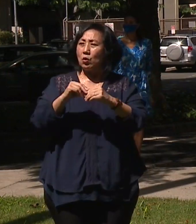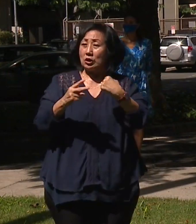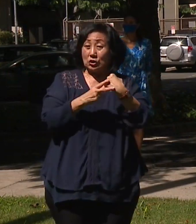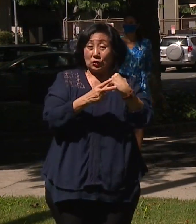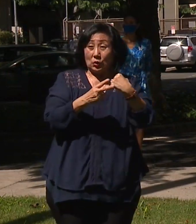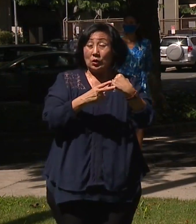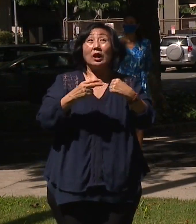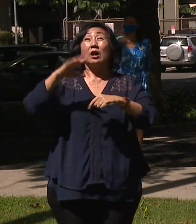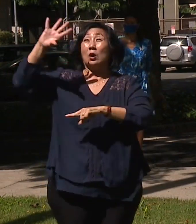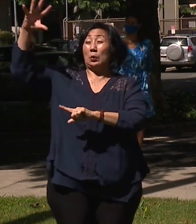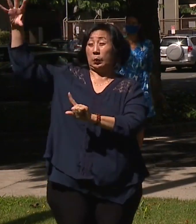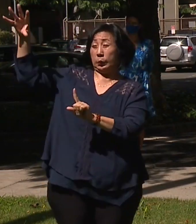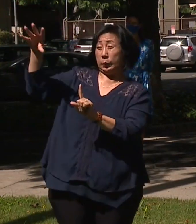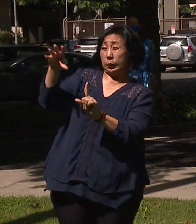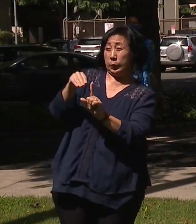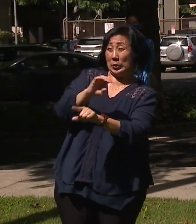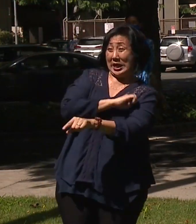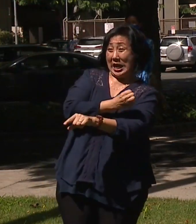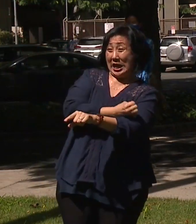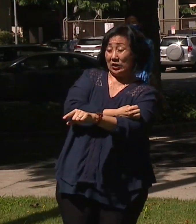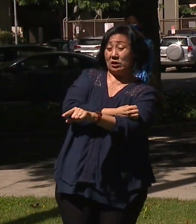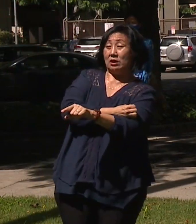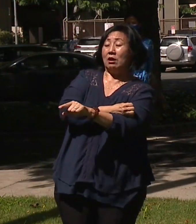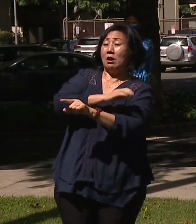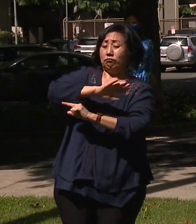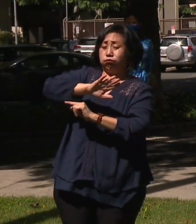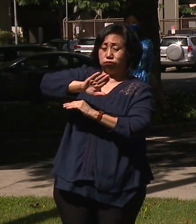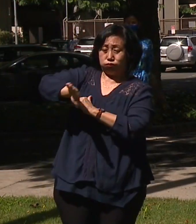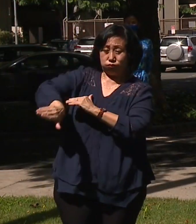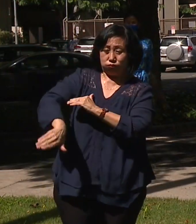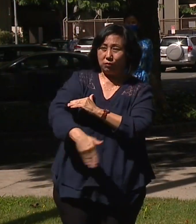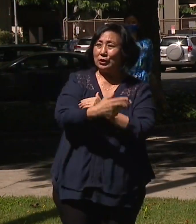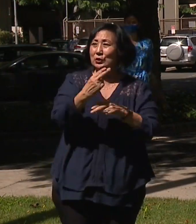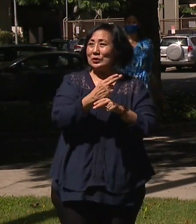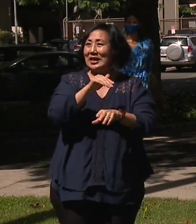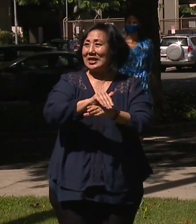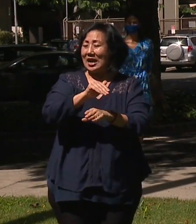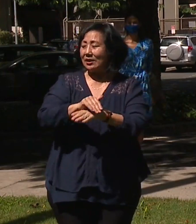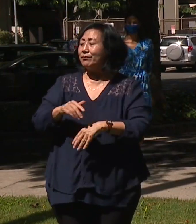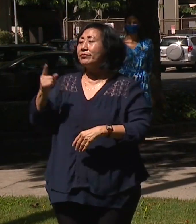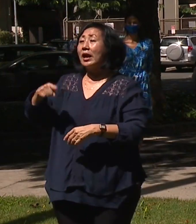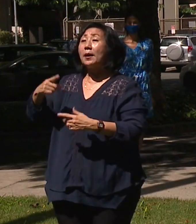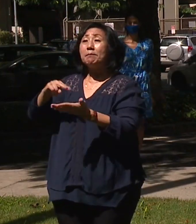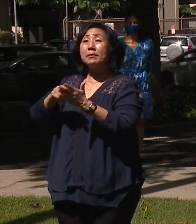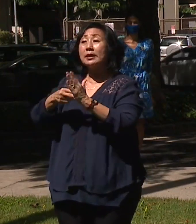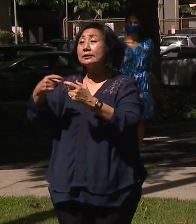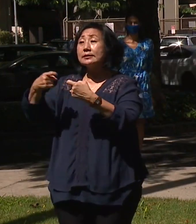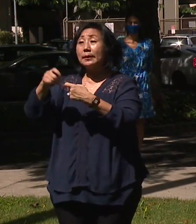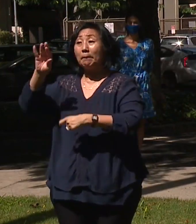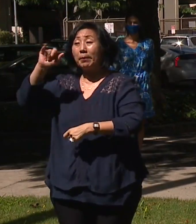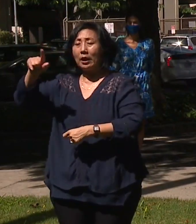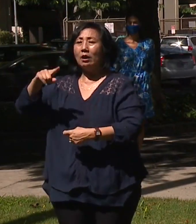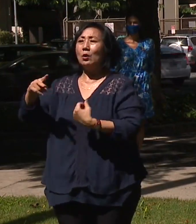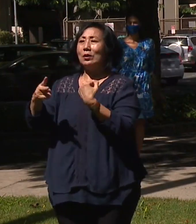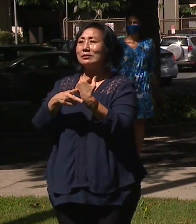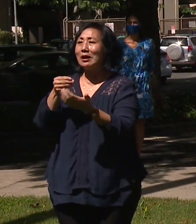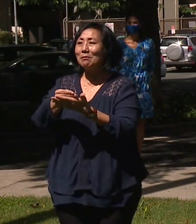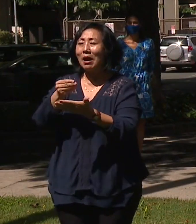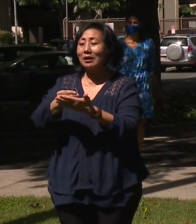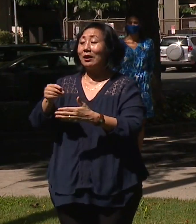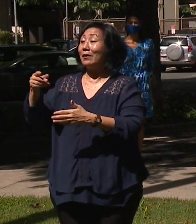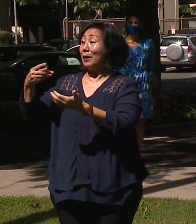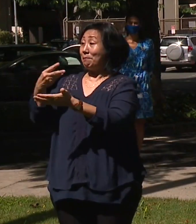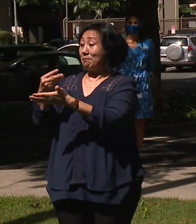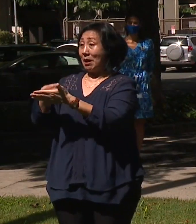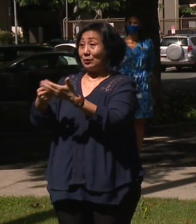then be used at night. So the way this works is it reduces the cost of the city's utility bill and then those energy savings actually pay for the